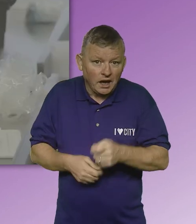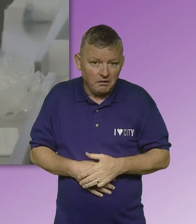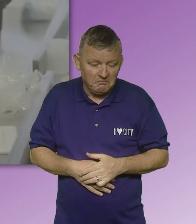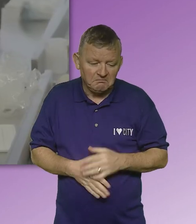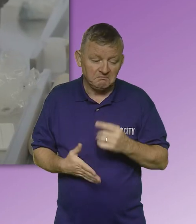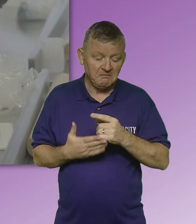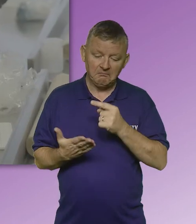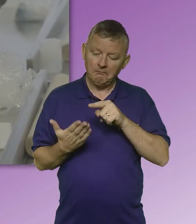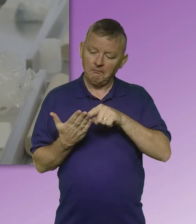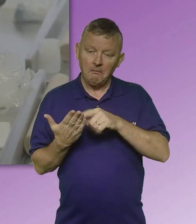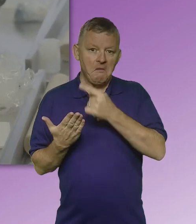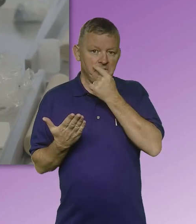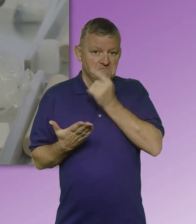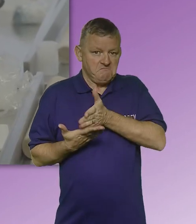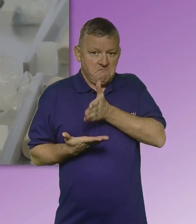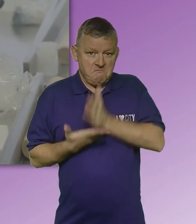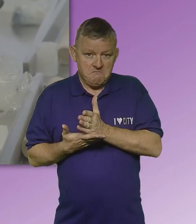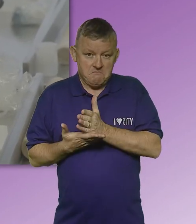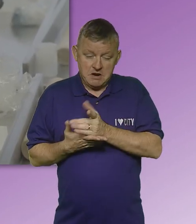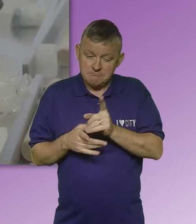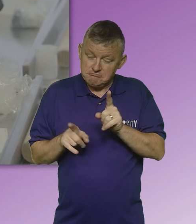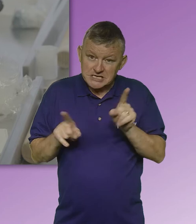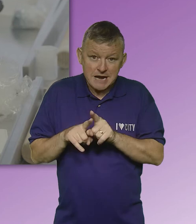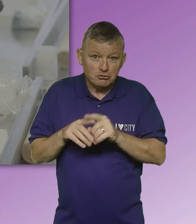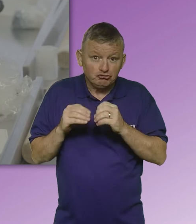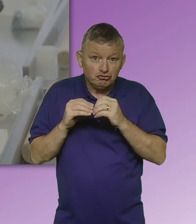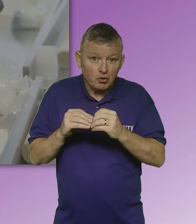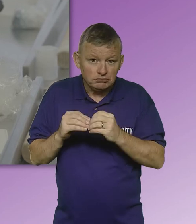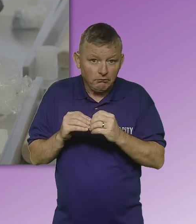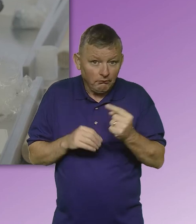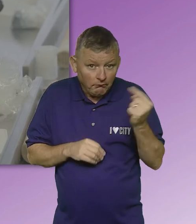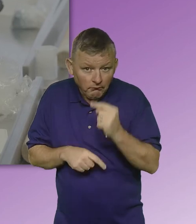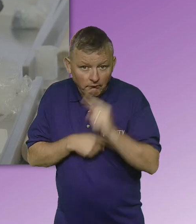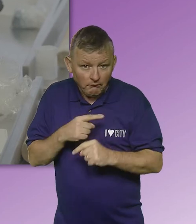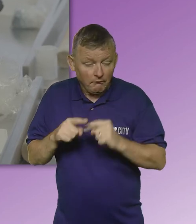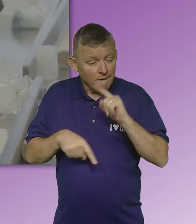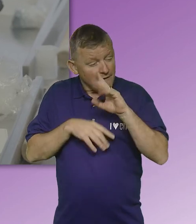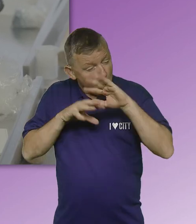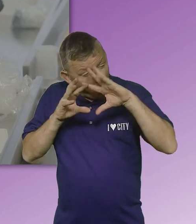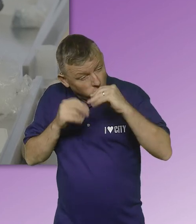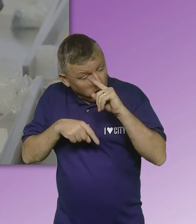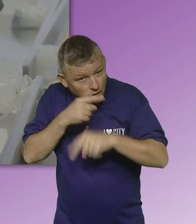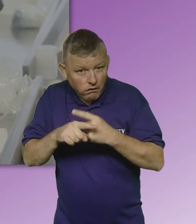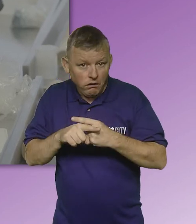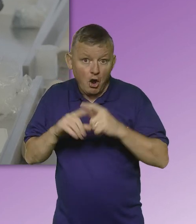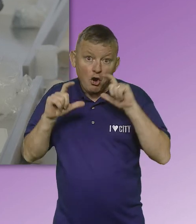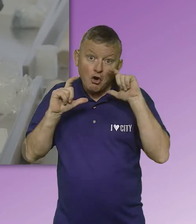And there is evidence that the same students return year on year. Overall, the college spent